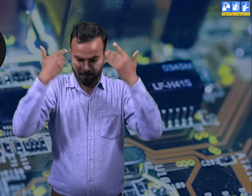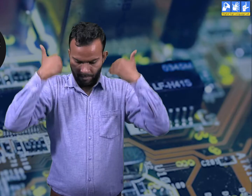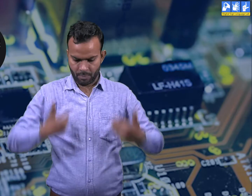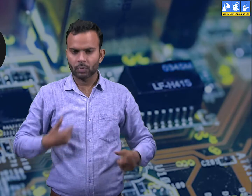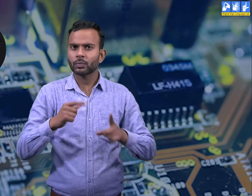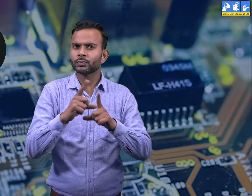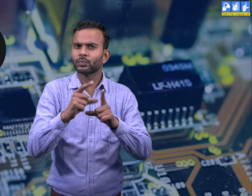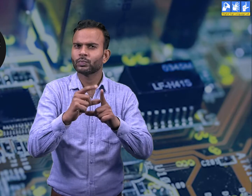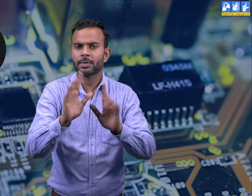of our body.